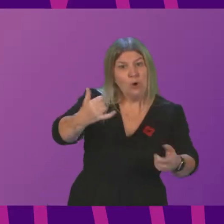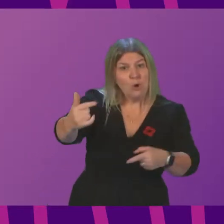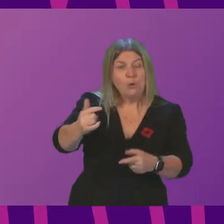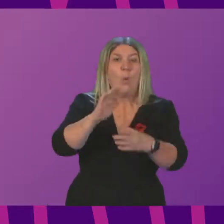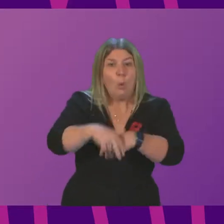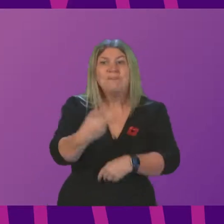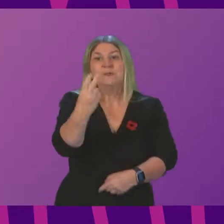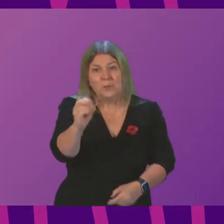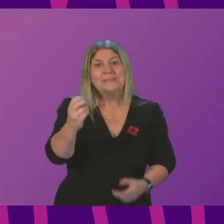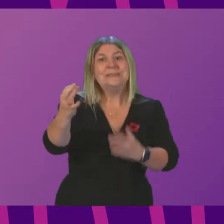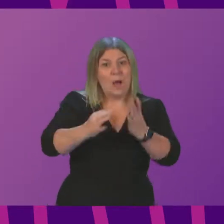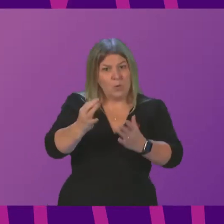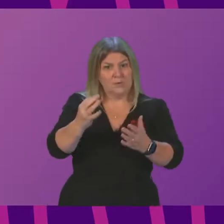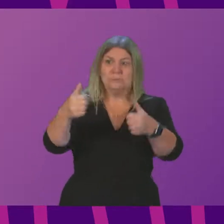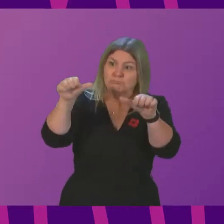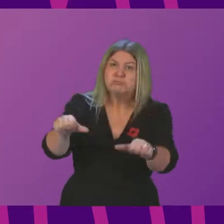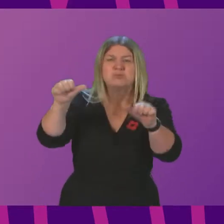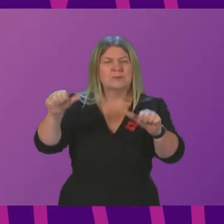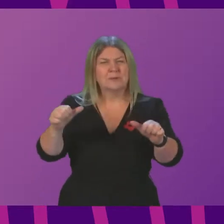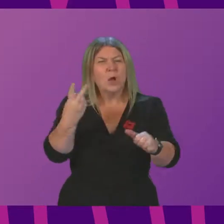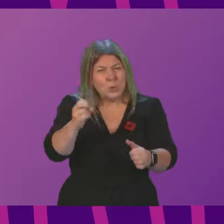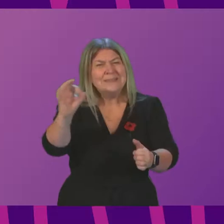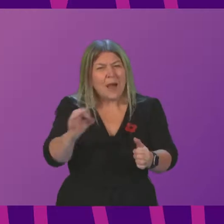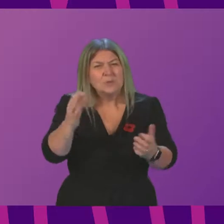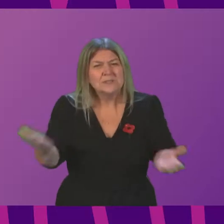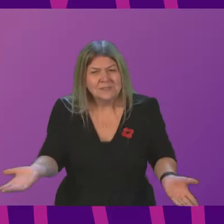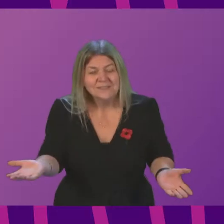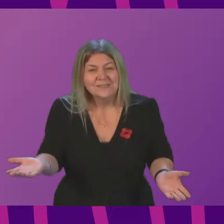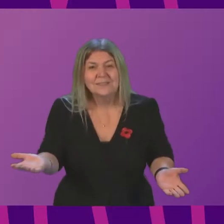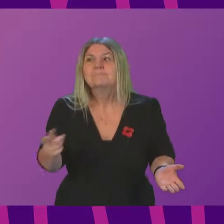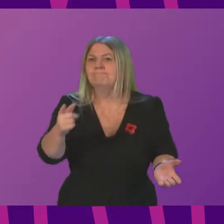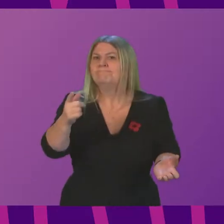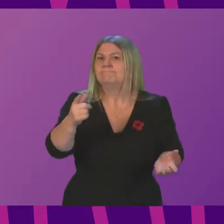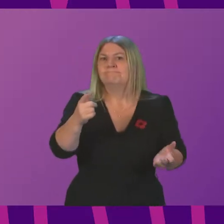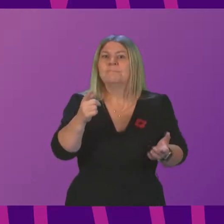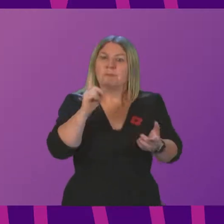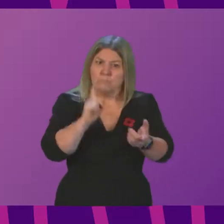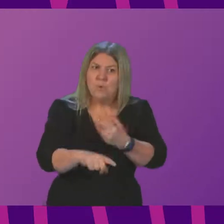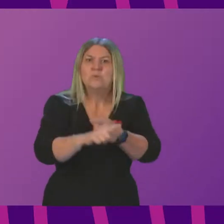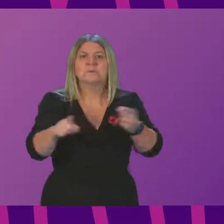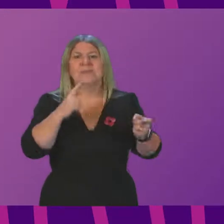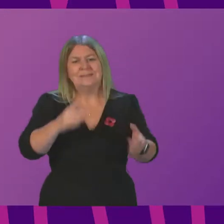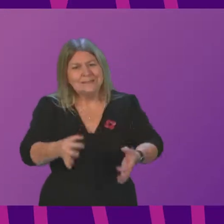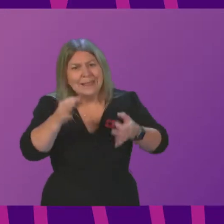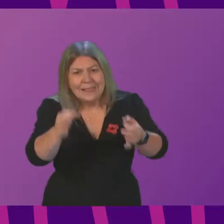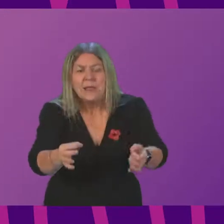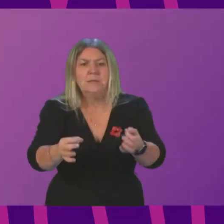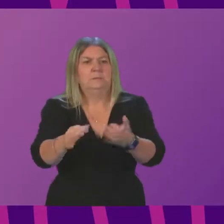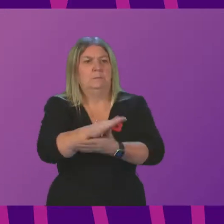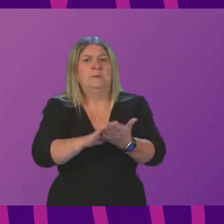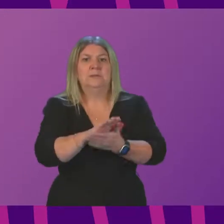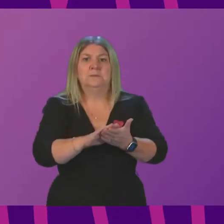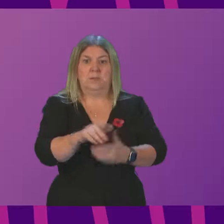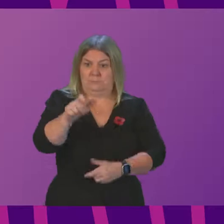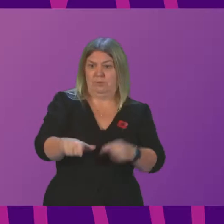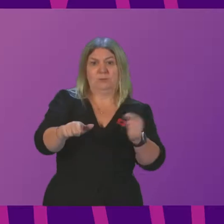over 20 hours to complete. More than half said that delays had led to an adverse clinical event. That's a situation like a